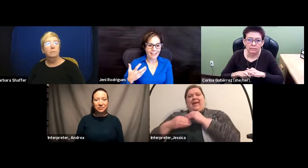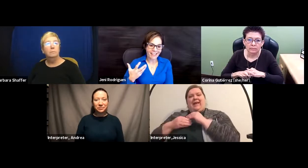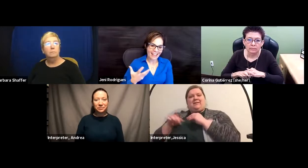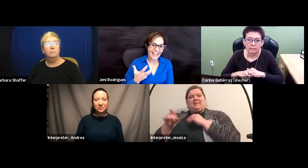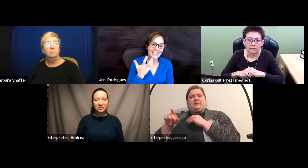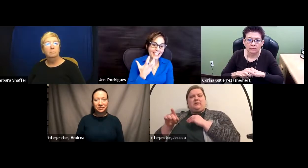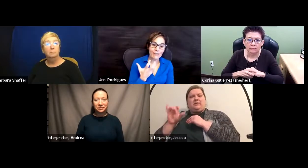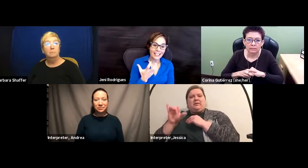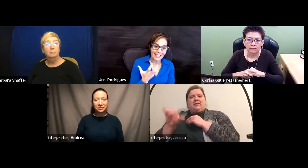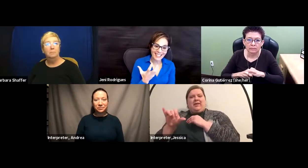angsty feelings.